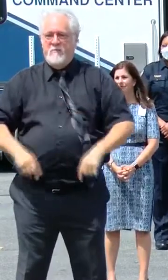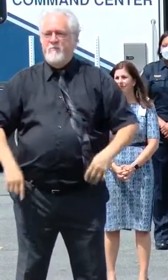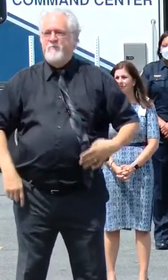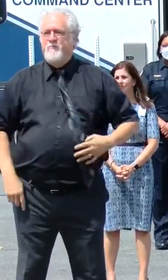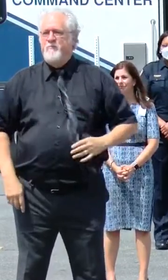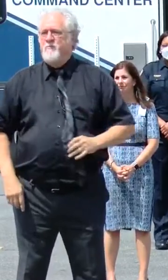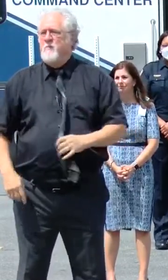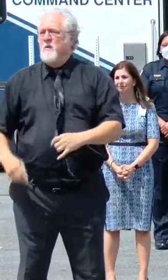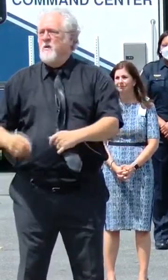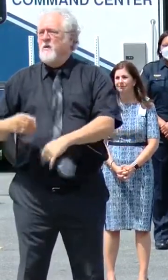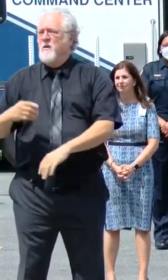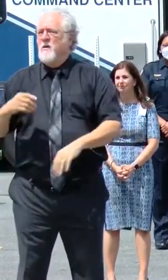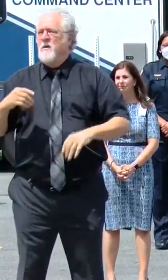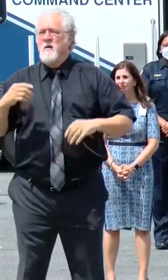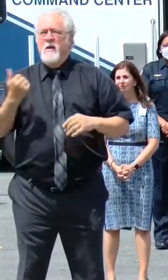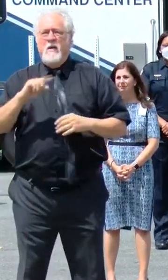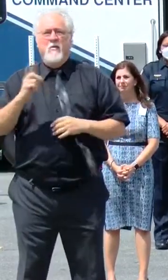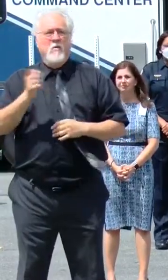Any other questions?